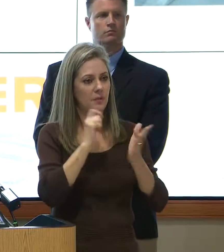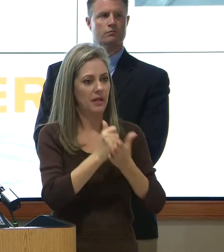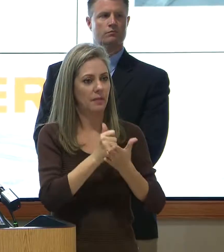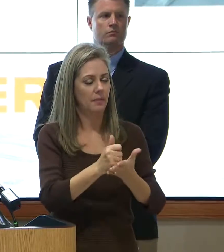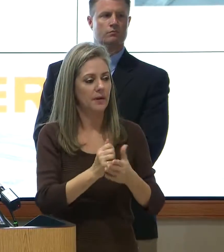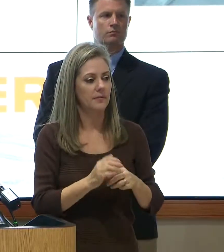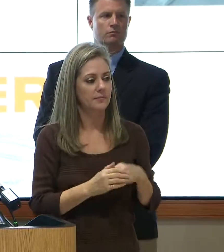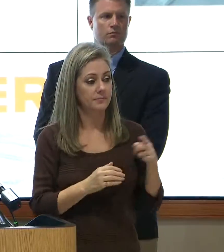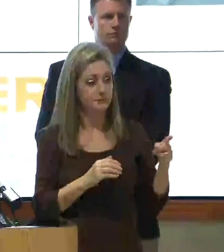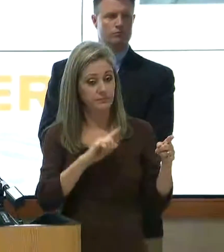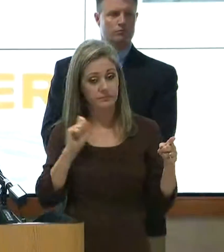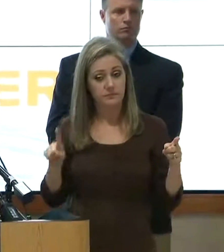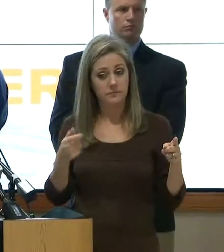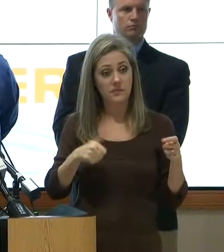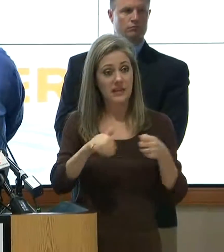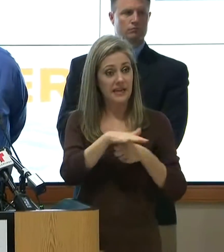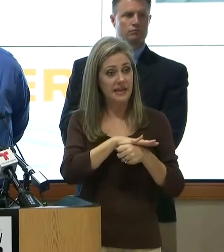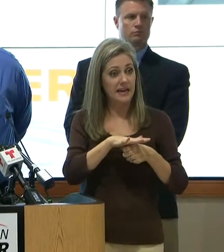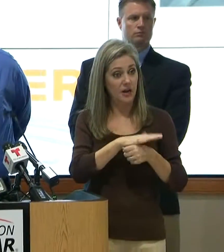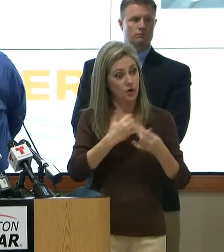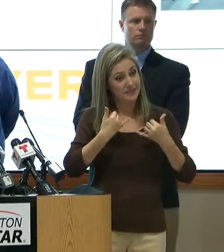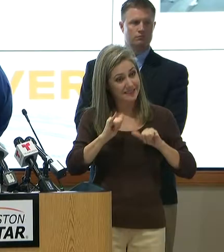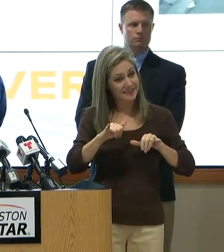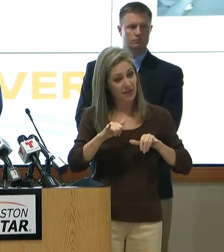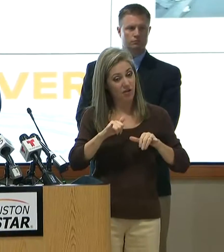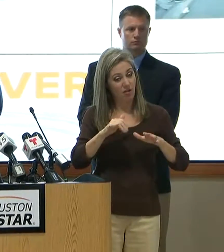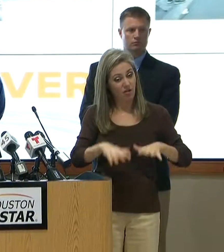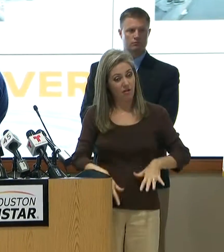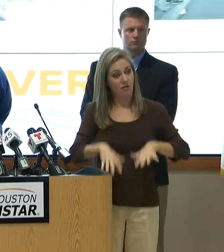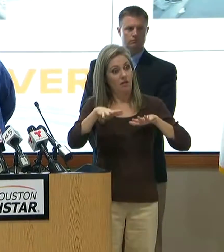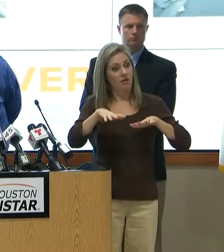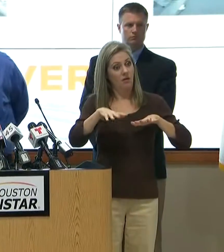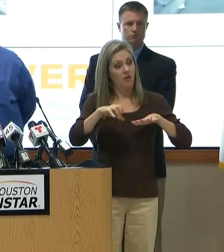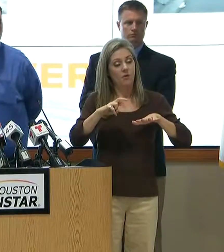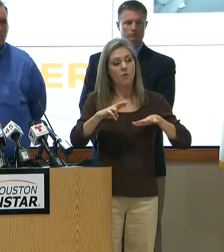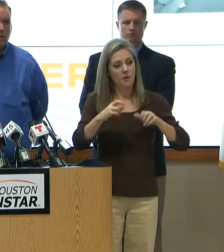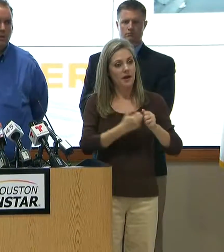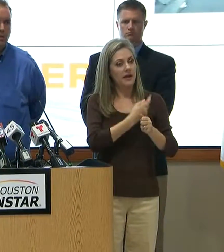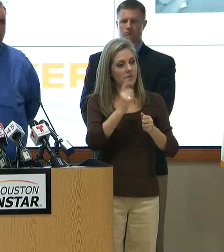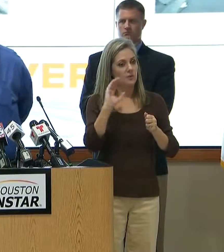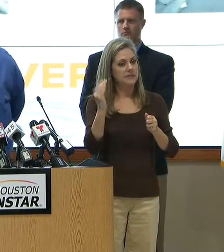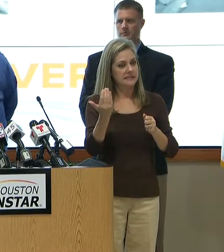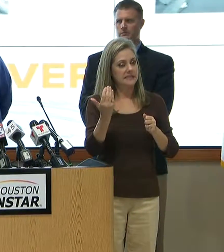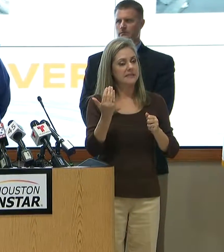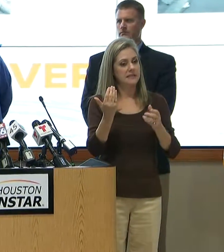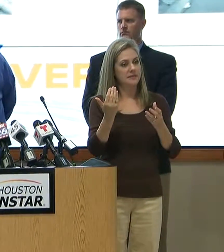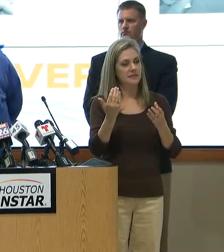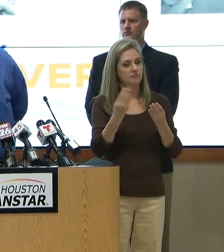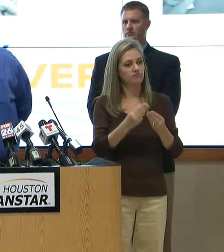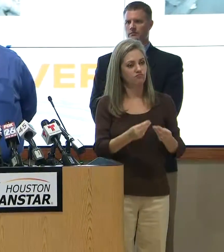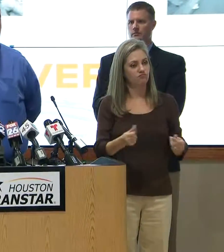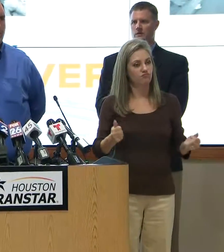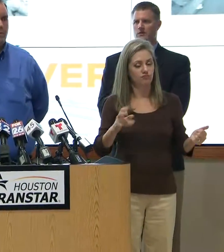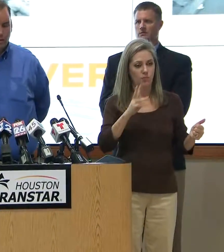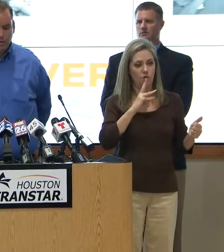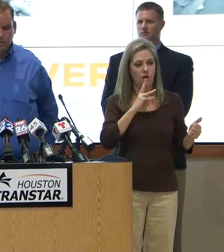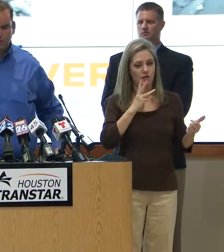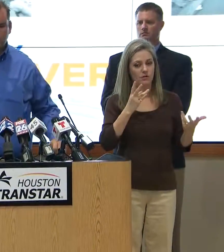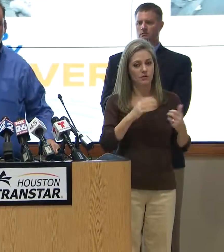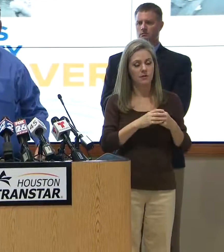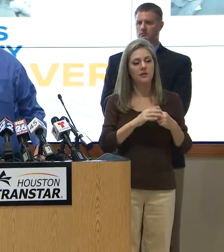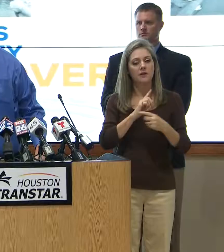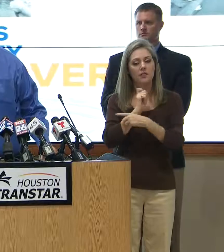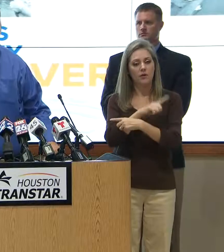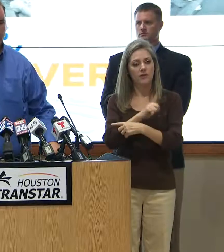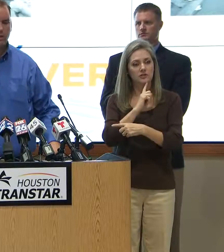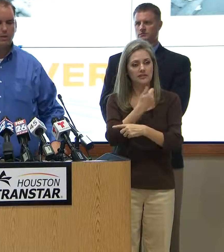have any areas here standing that remain under water or is everyone at least to the point where they can start evaluating them now? Yeah, the